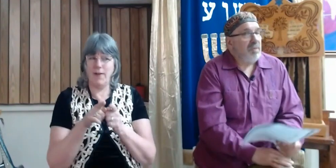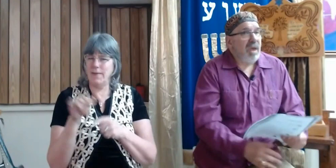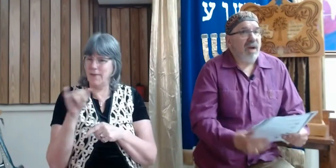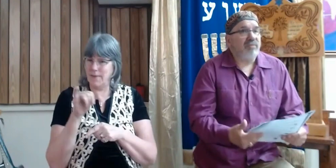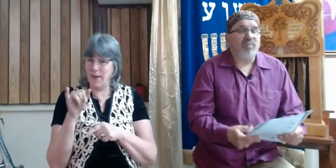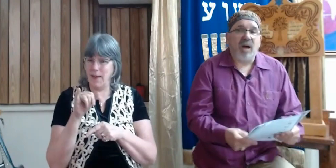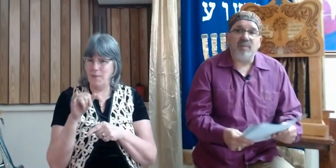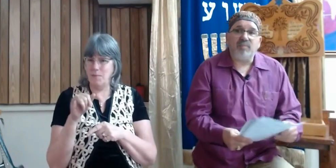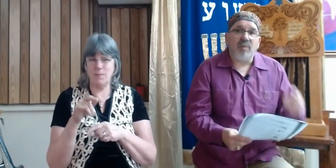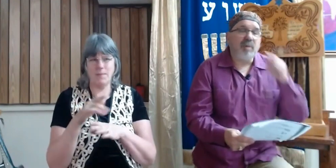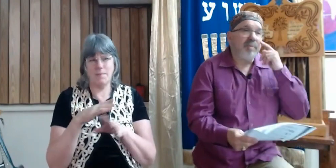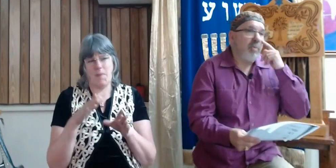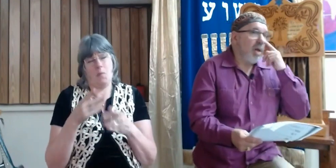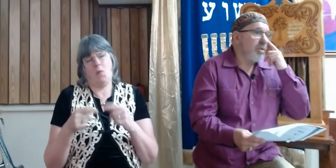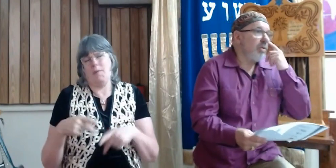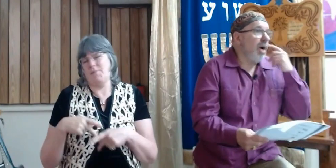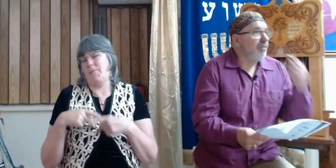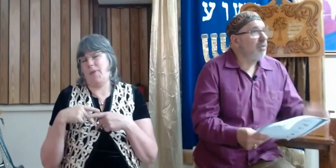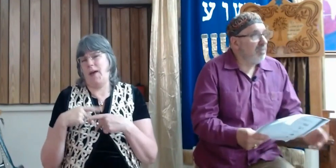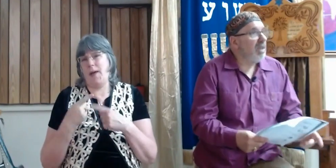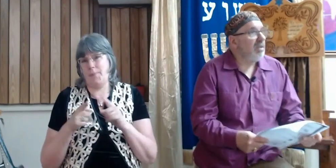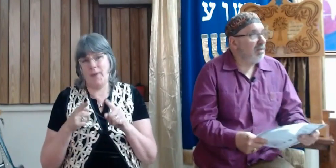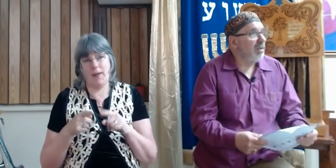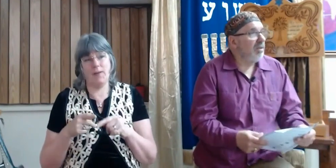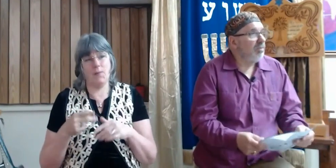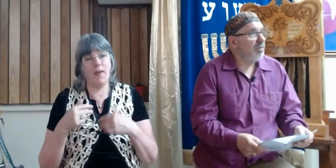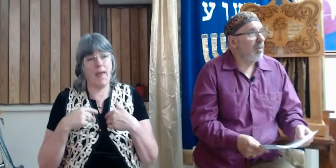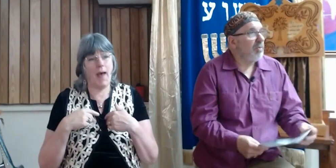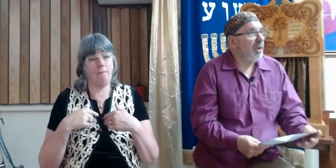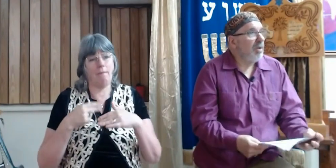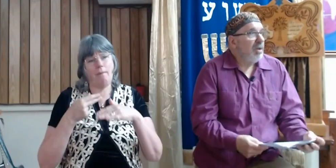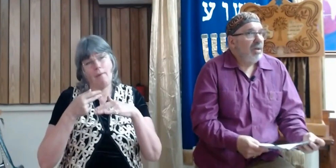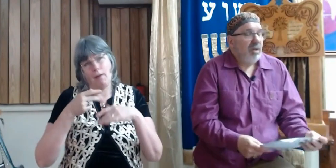we may have pride problems, but we also have humility.